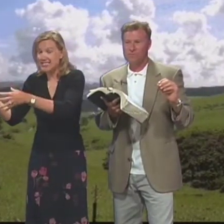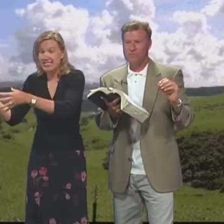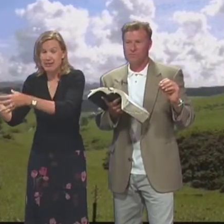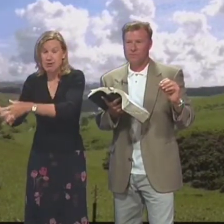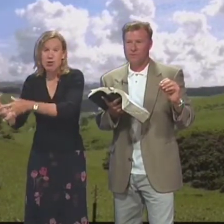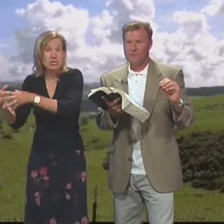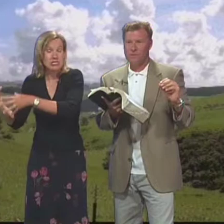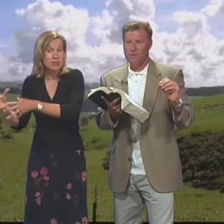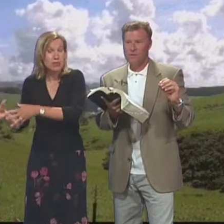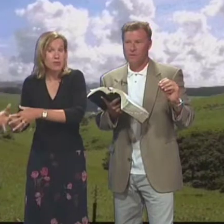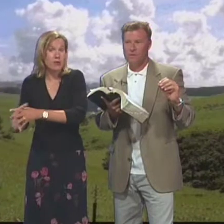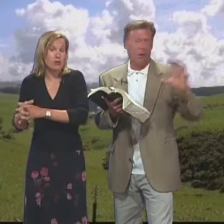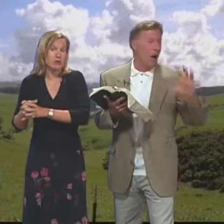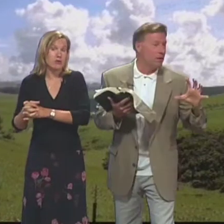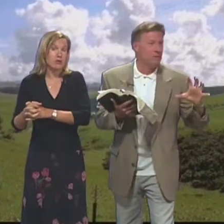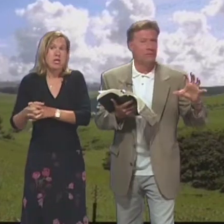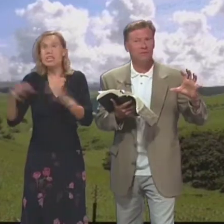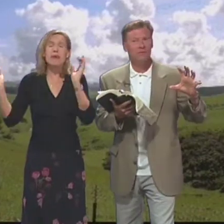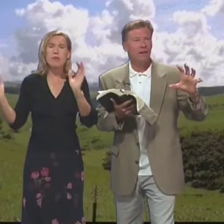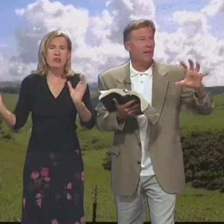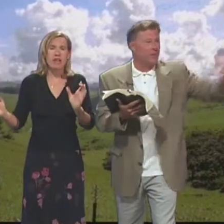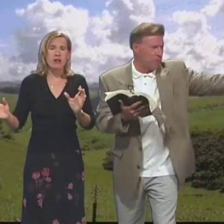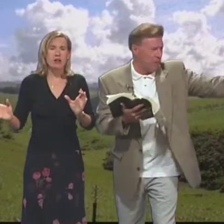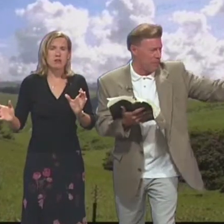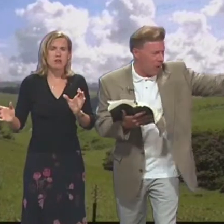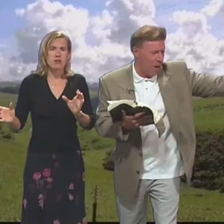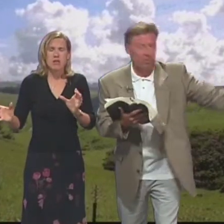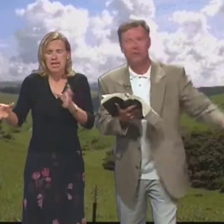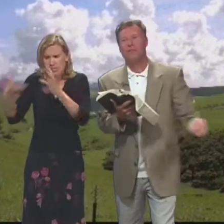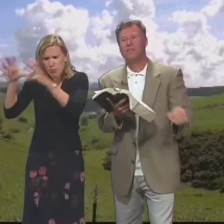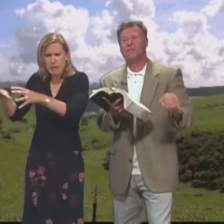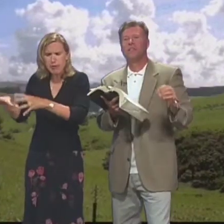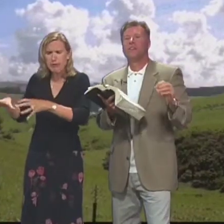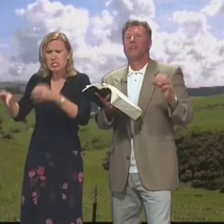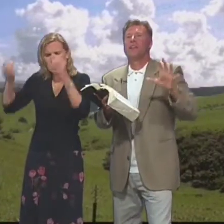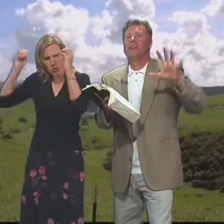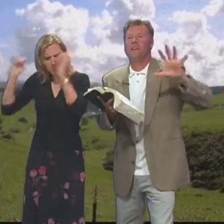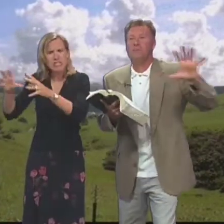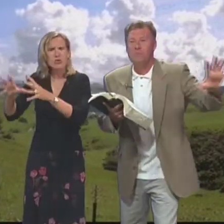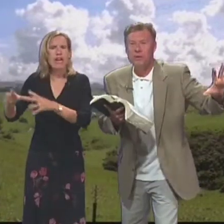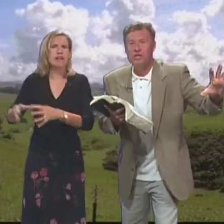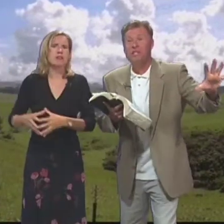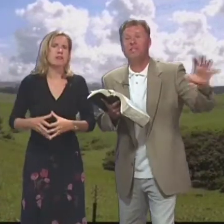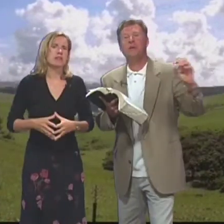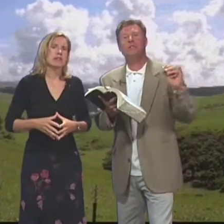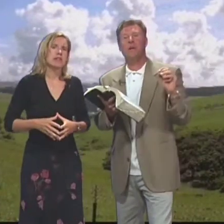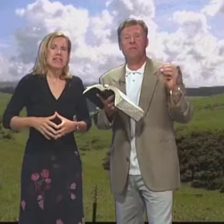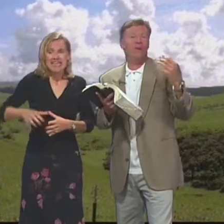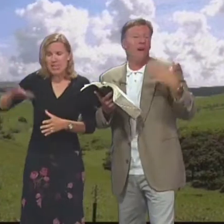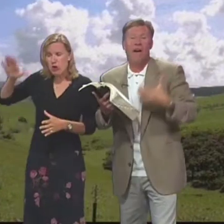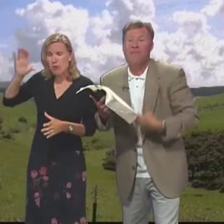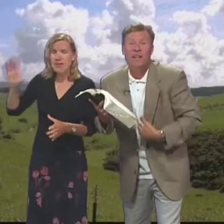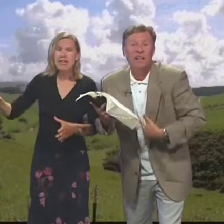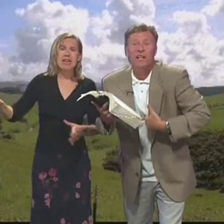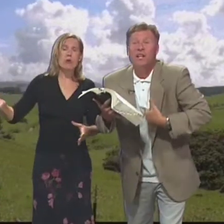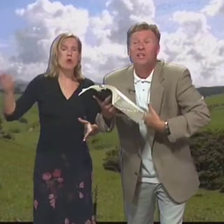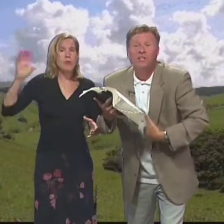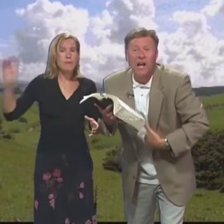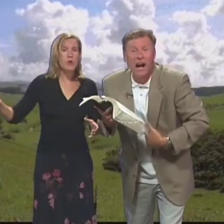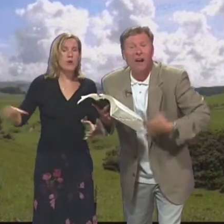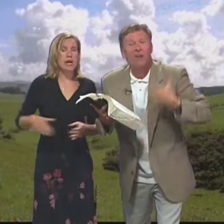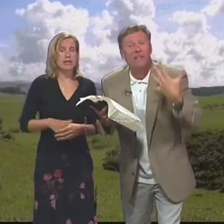hacer ese trabajo Con ese grupo So what? ¿Y qué importa? It's a good purpose Go help Es un buen propósito And he's pushed into doing something You don't have